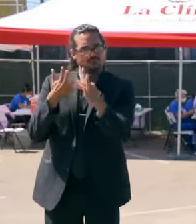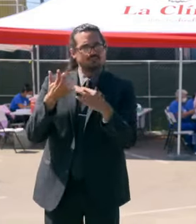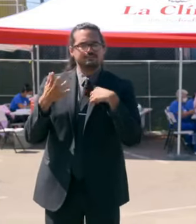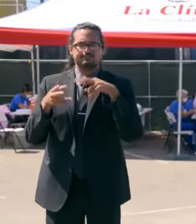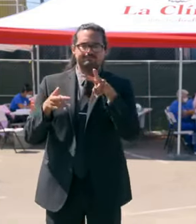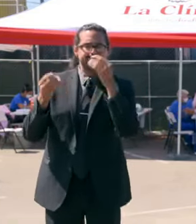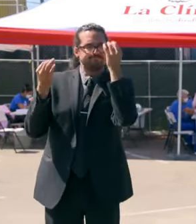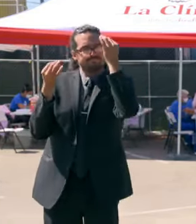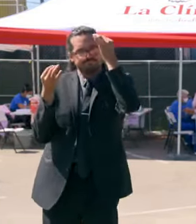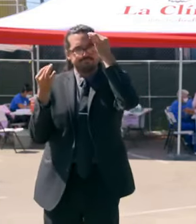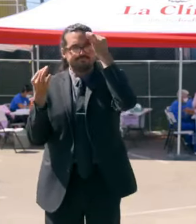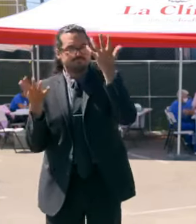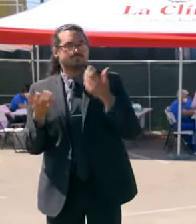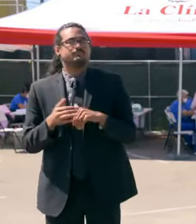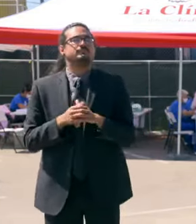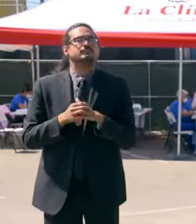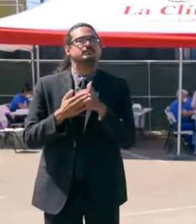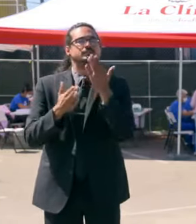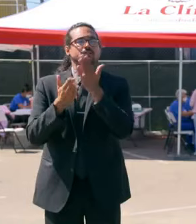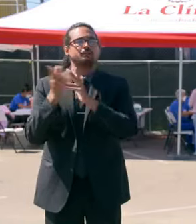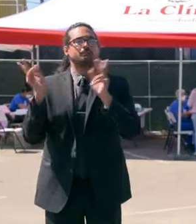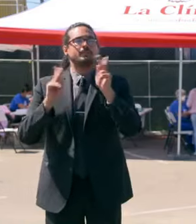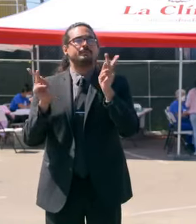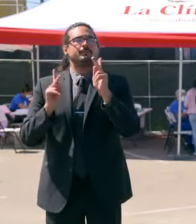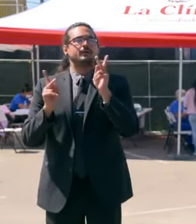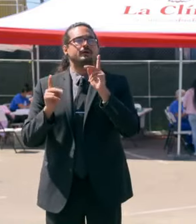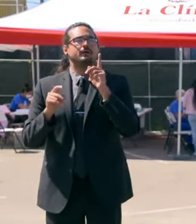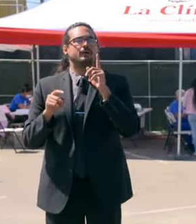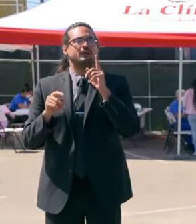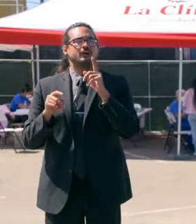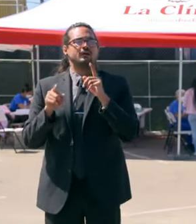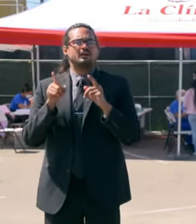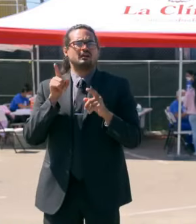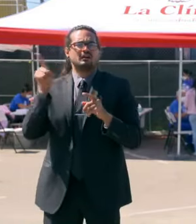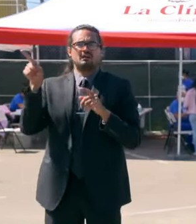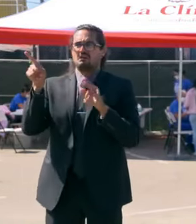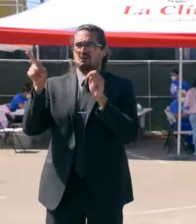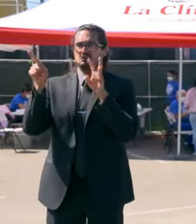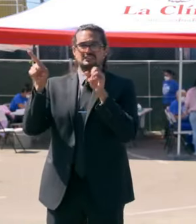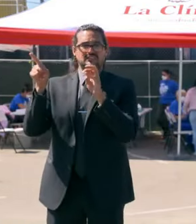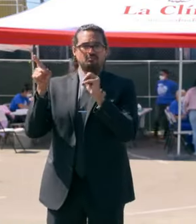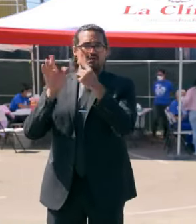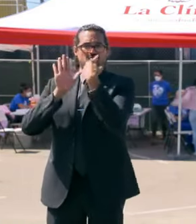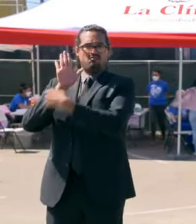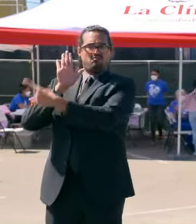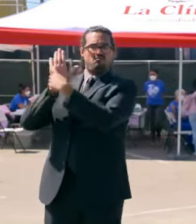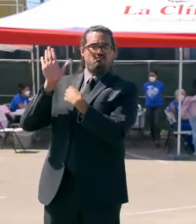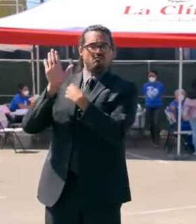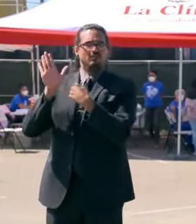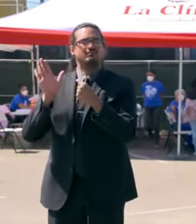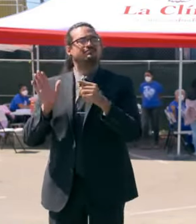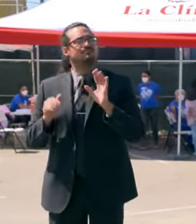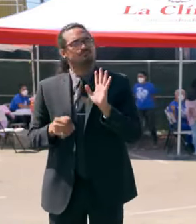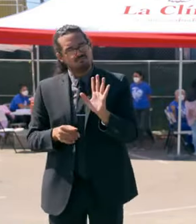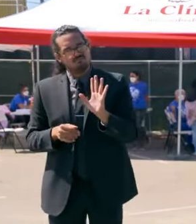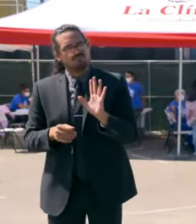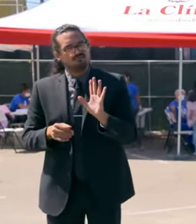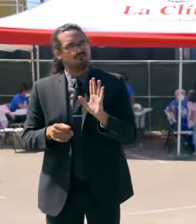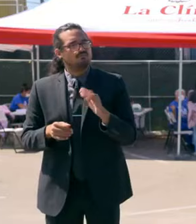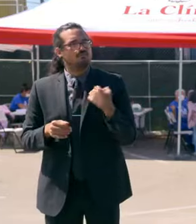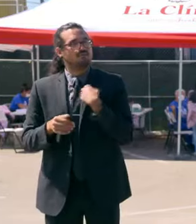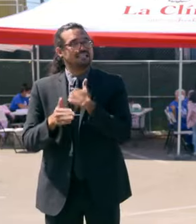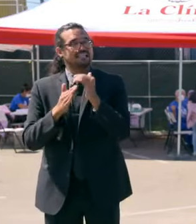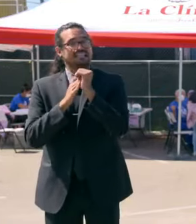Newsom's considering this or that, and I caution you not to do that. The fact that we led just a few weeks ago